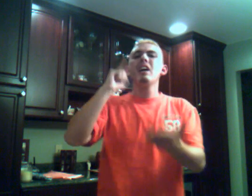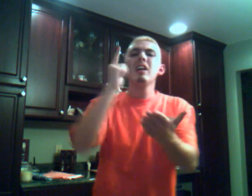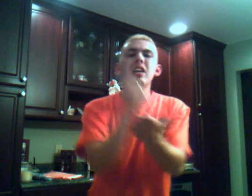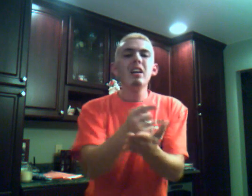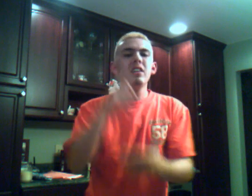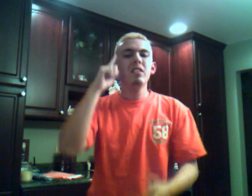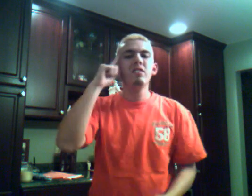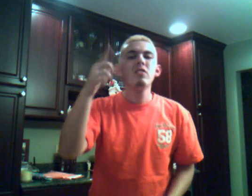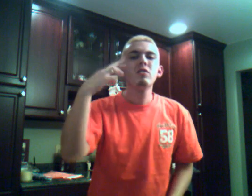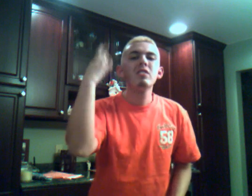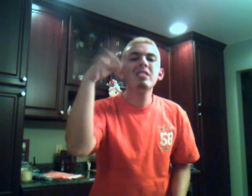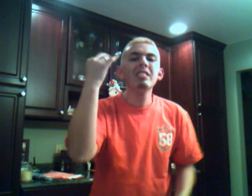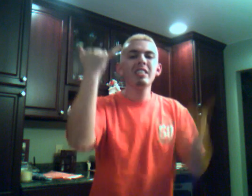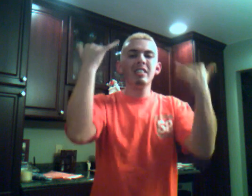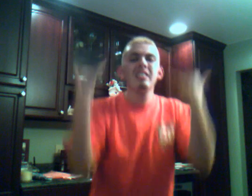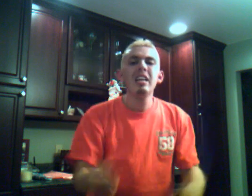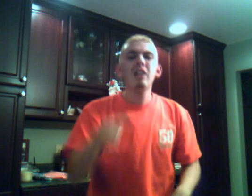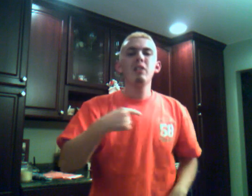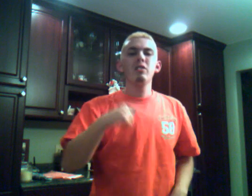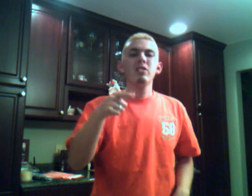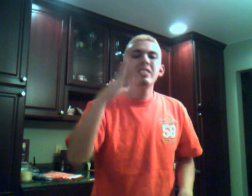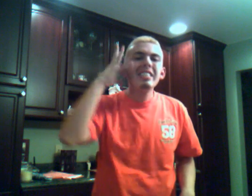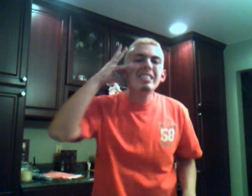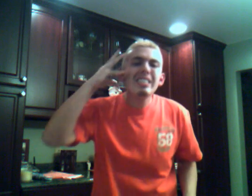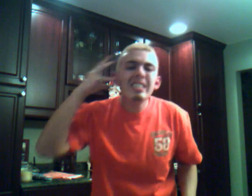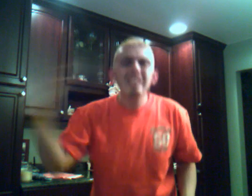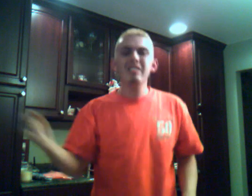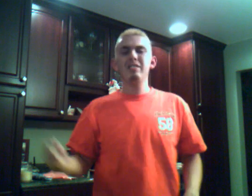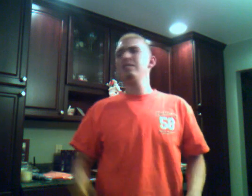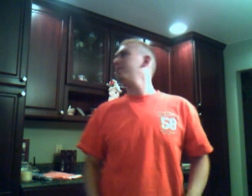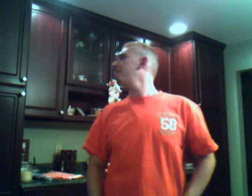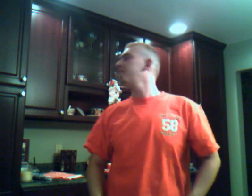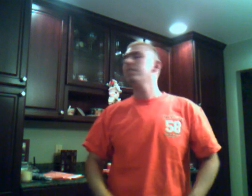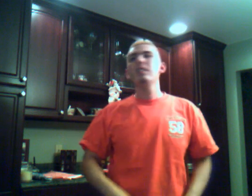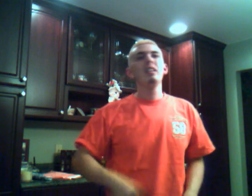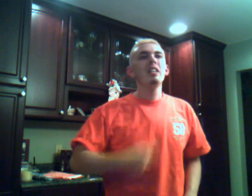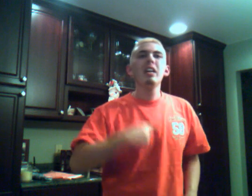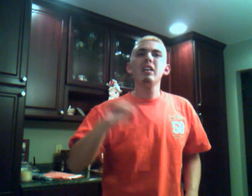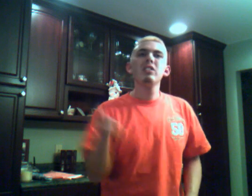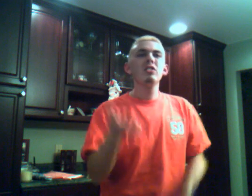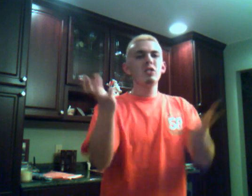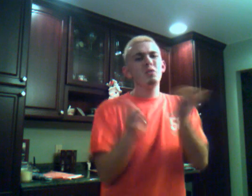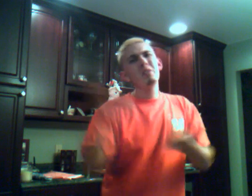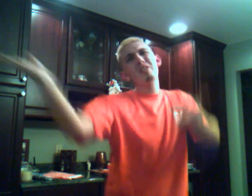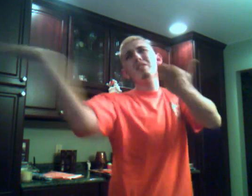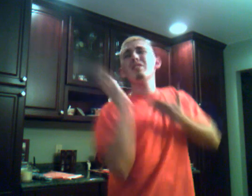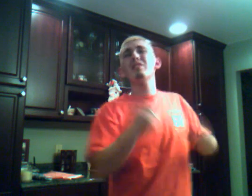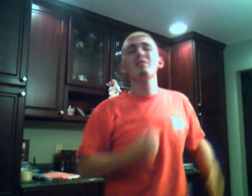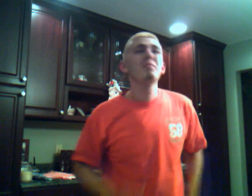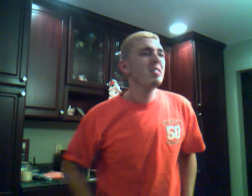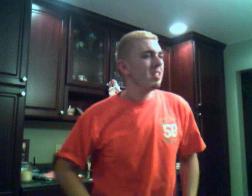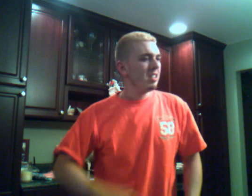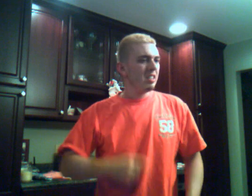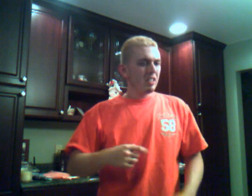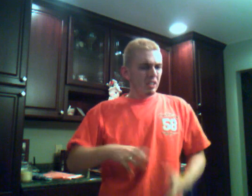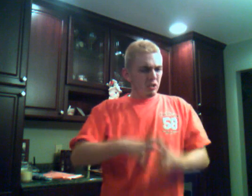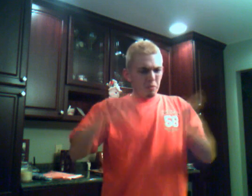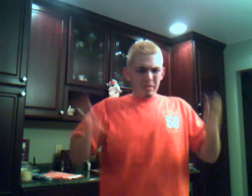I'm here to sorry And ask for a second chance You and